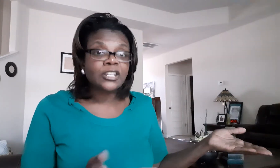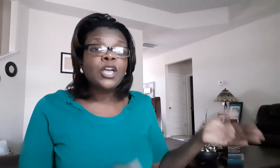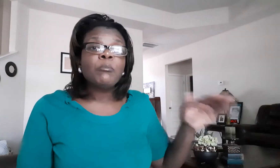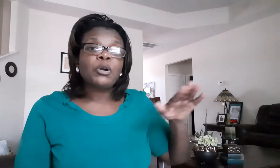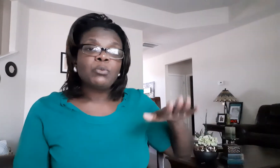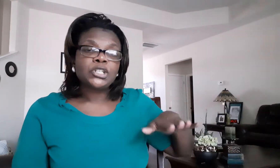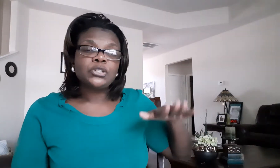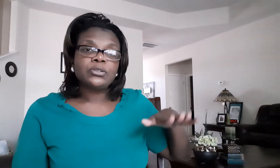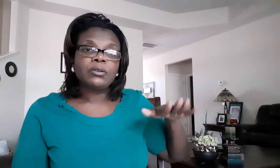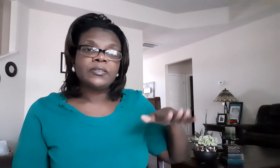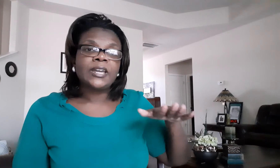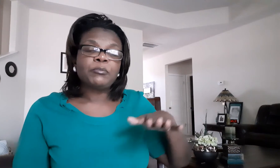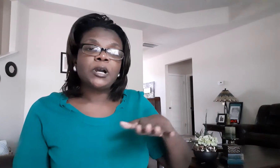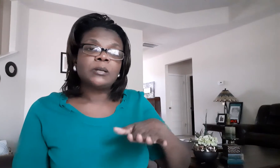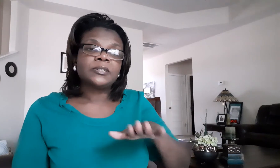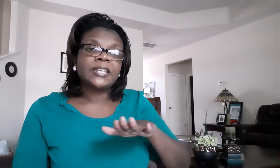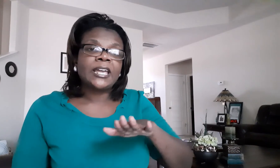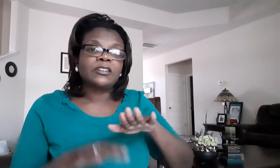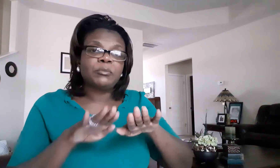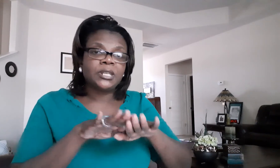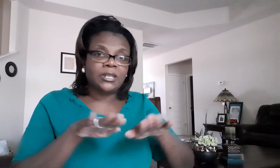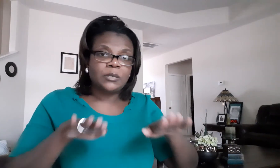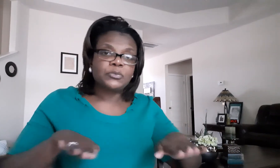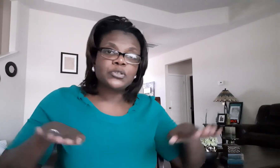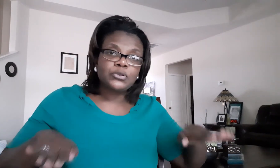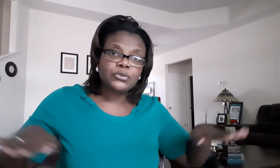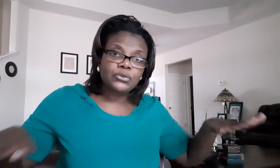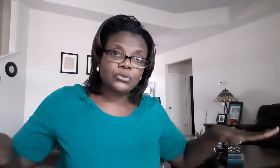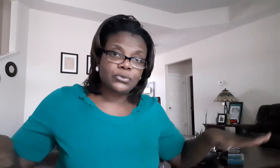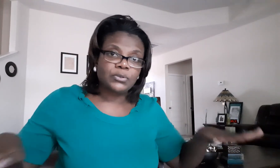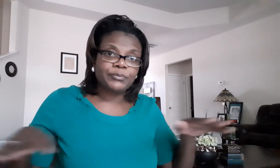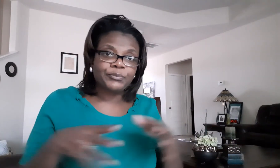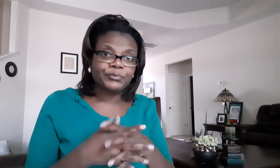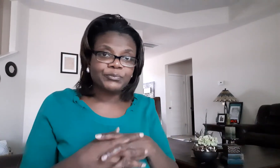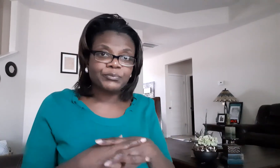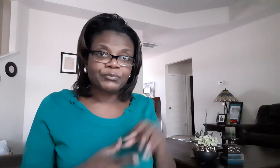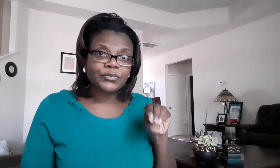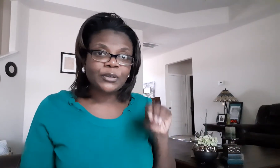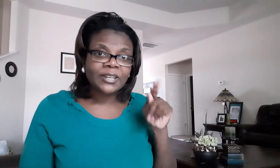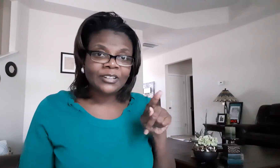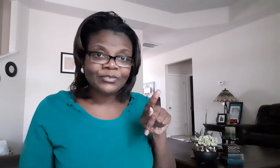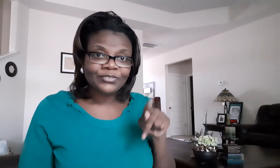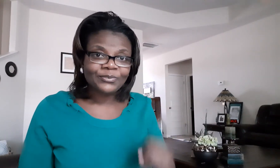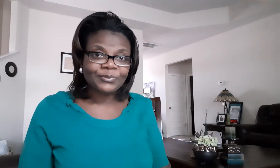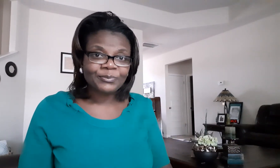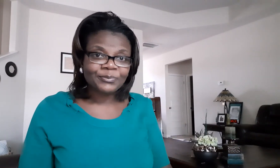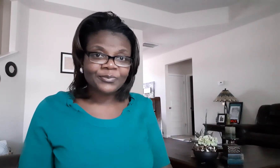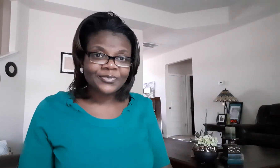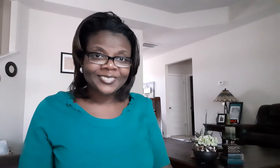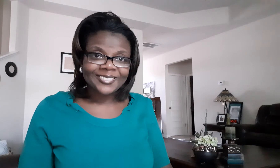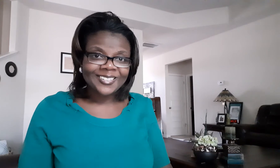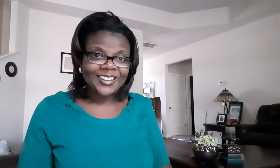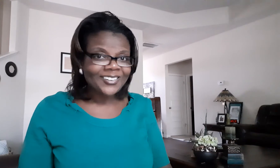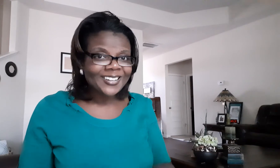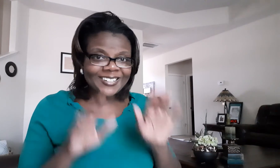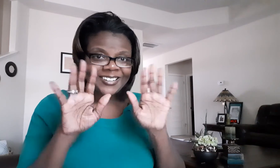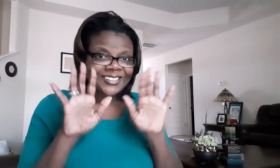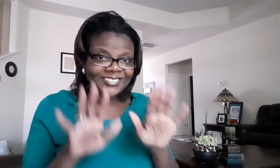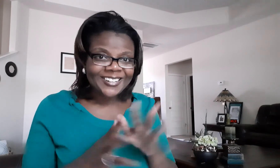but once you turn that palm down it becomes children okay all right y'all are great